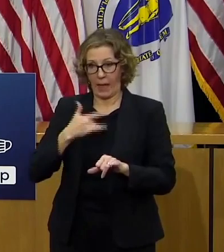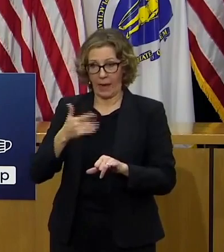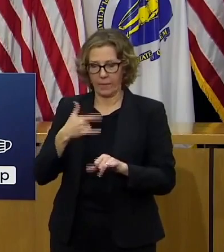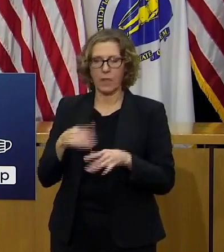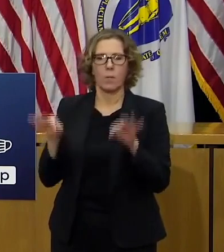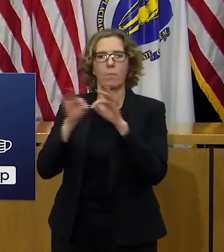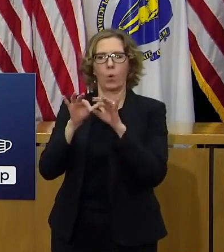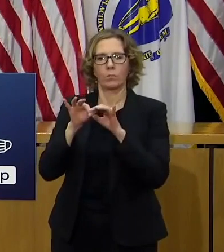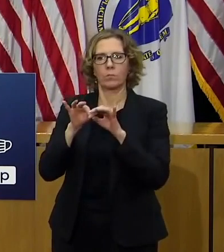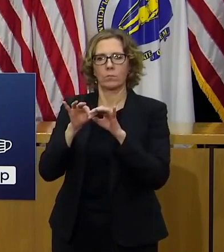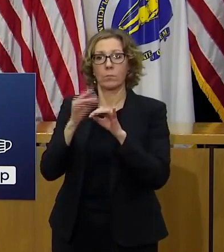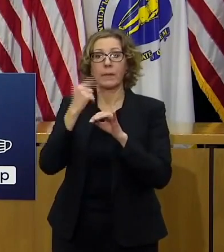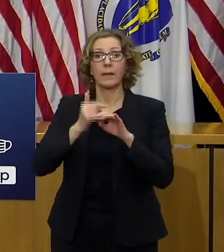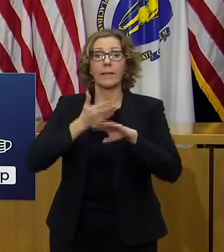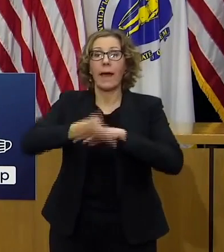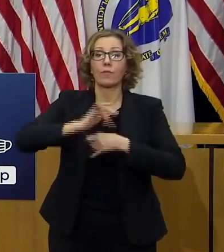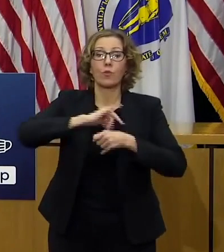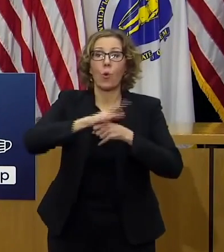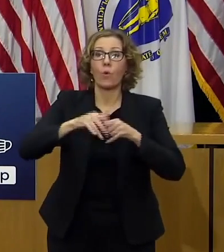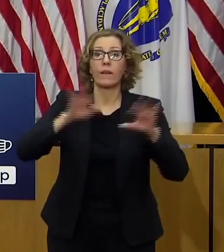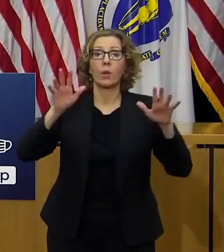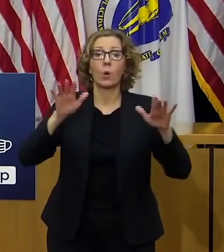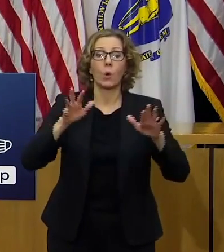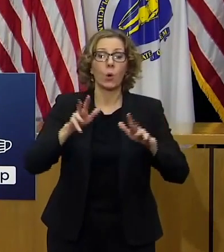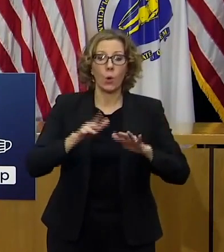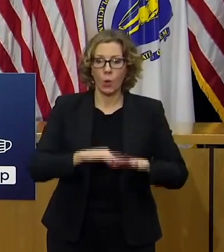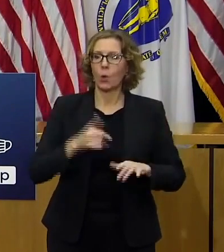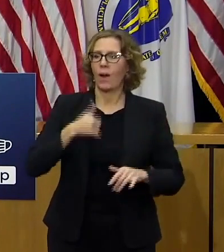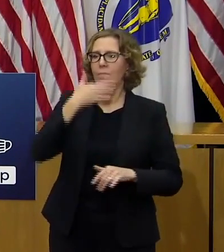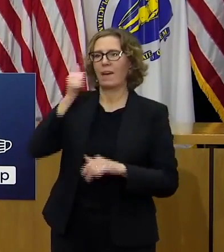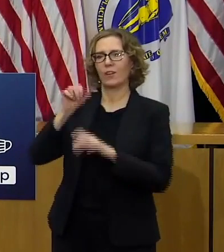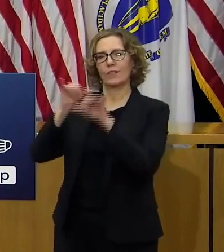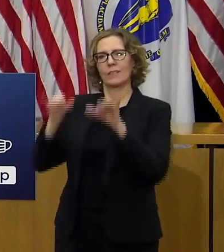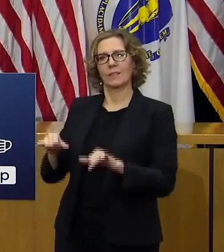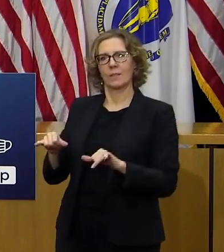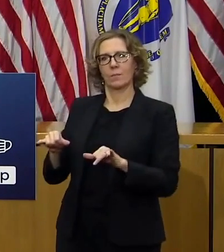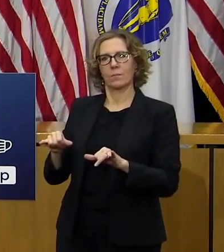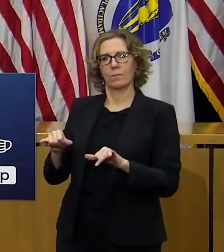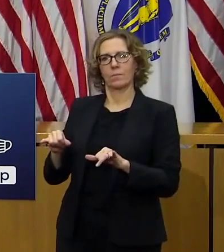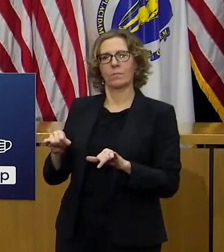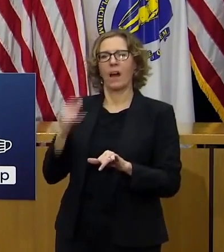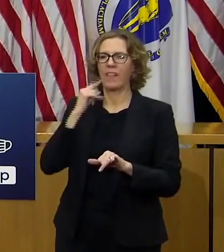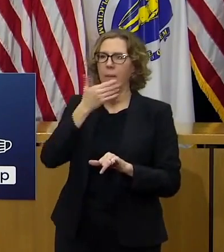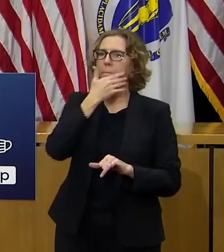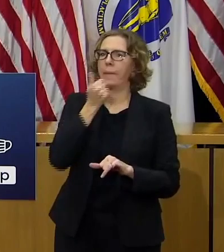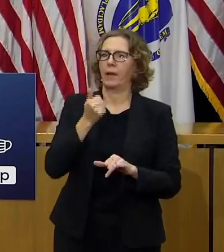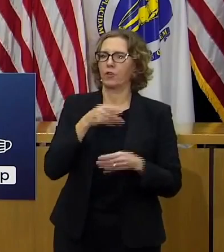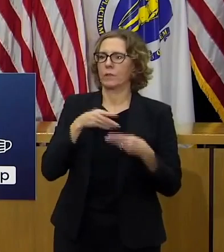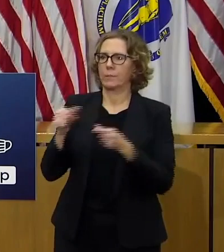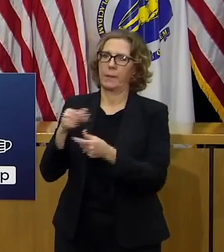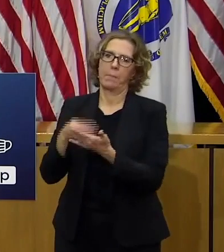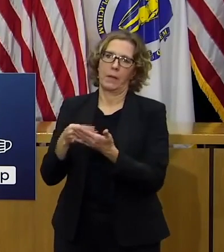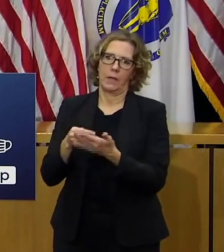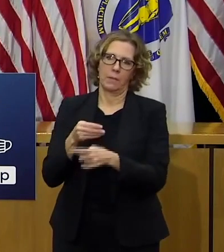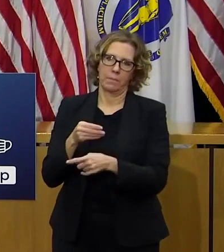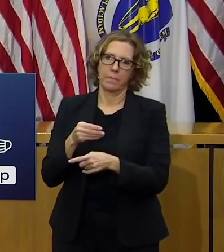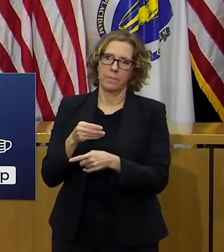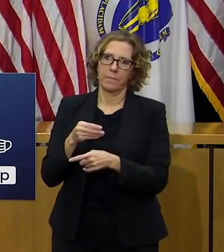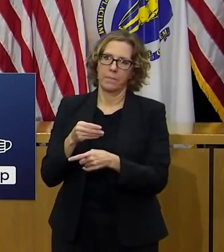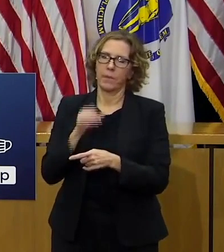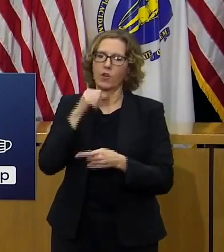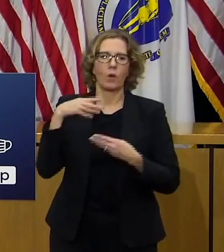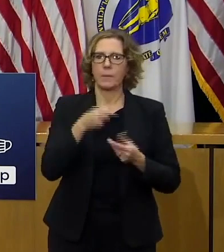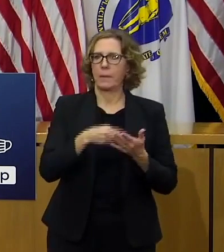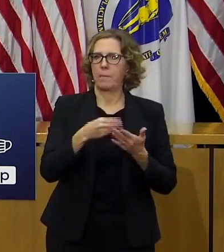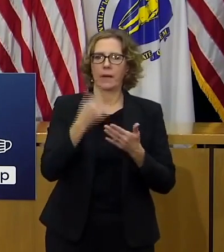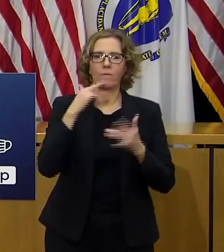this we have a much better infrastructure on which the system can run than the one we have now as their primary focus is exactly the right